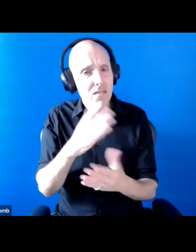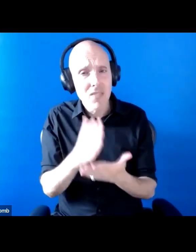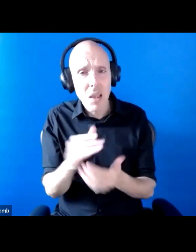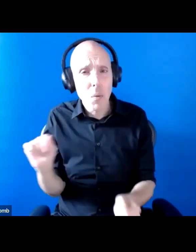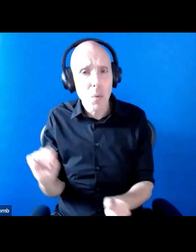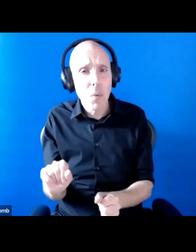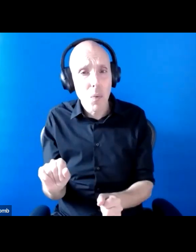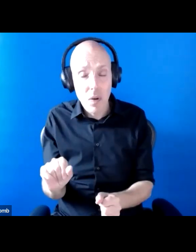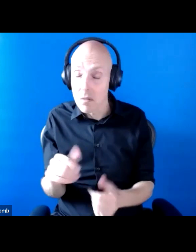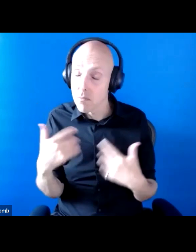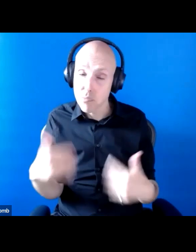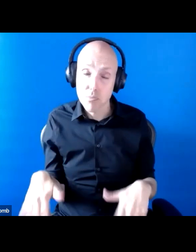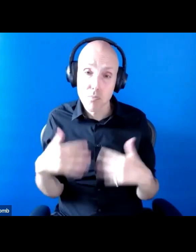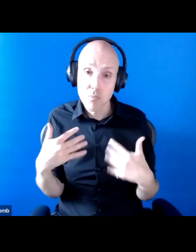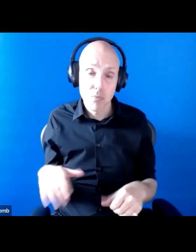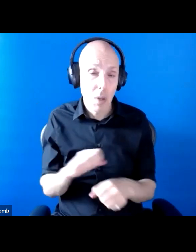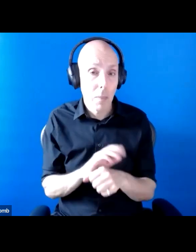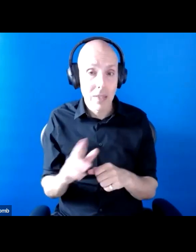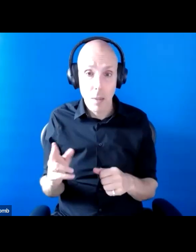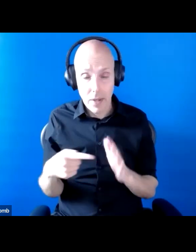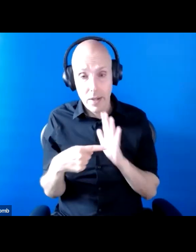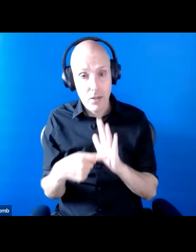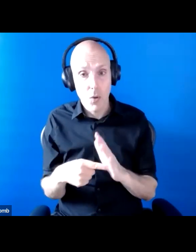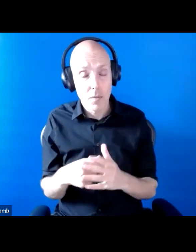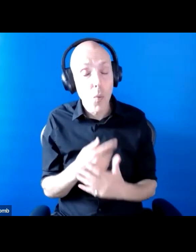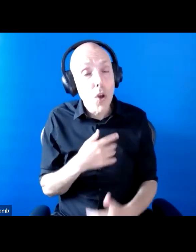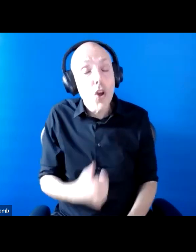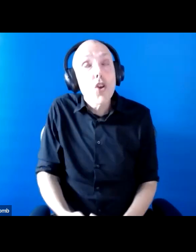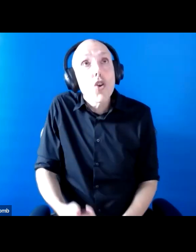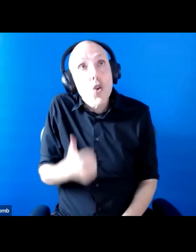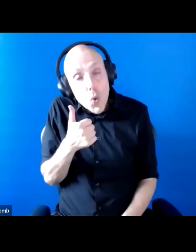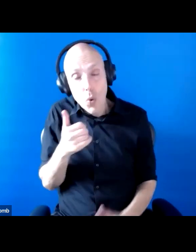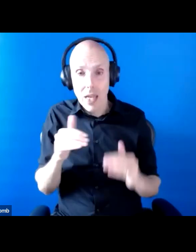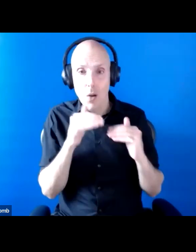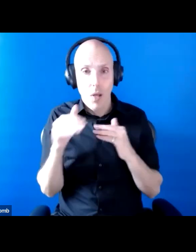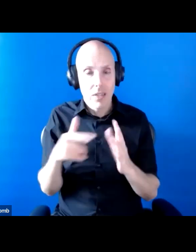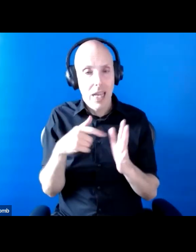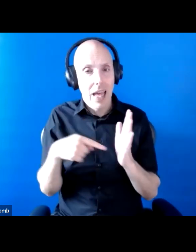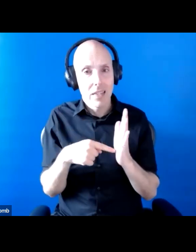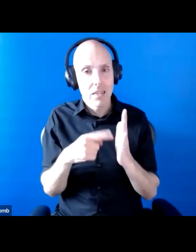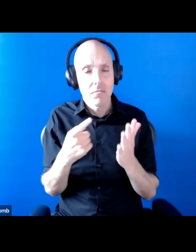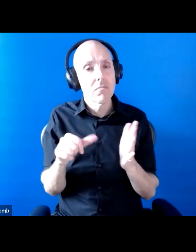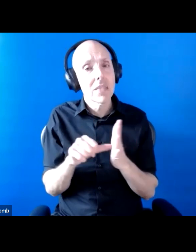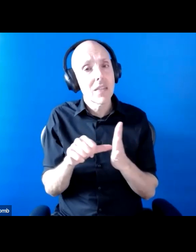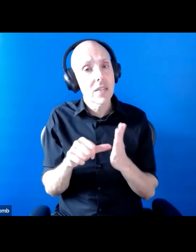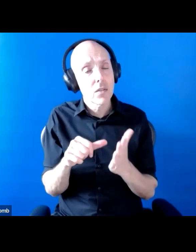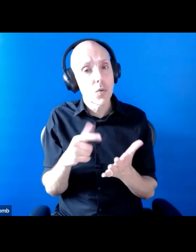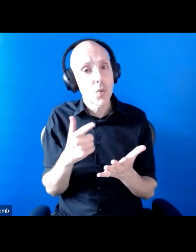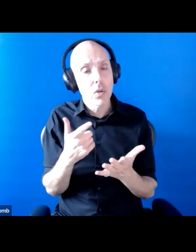pandemic. Again, we knew this before. We knew that the Equality Act was hard to enforce. It relies on disabled people bringing